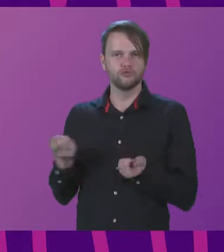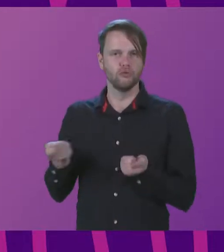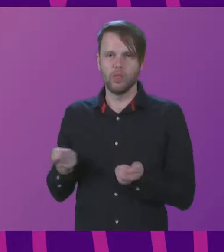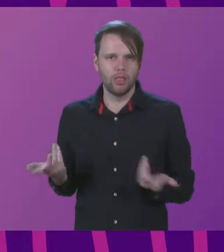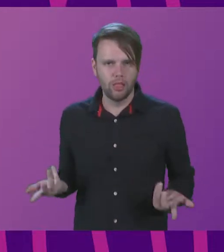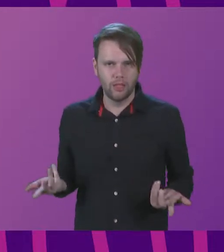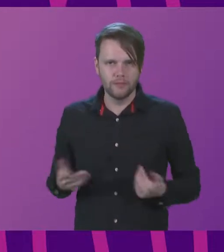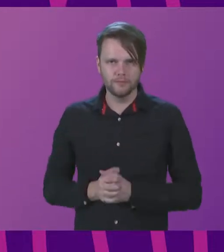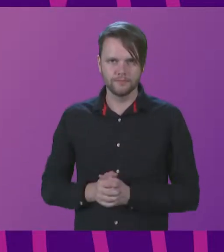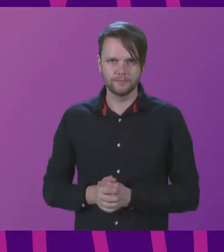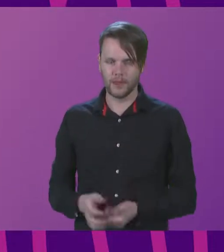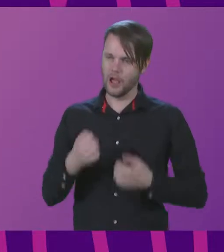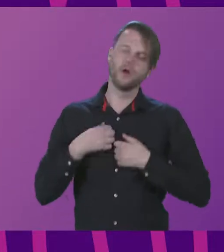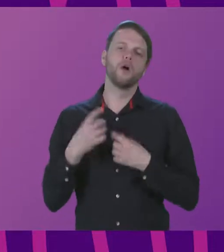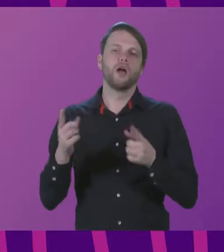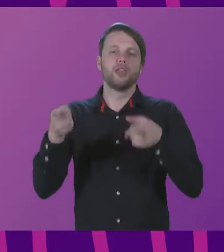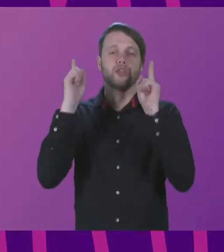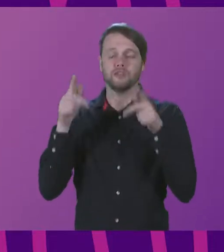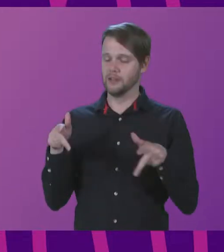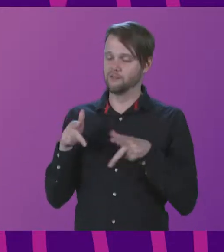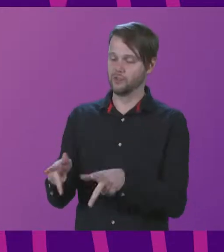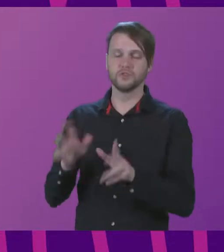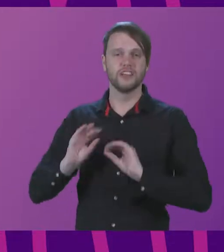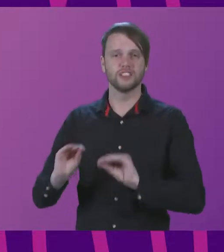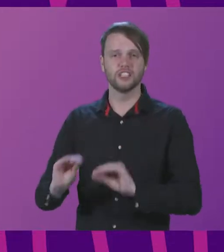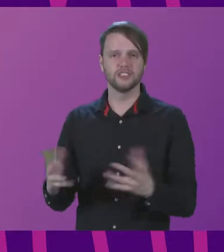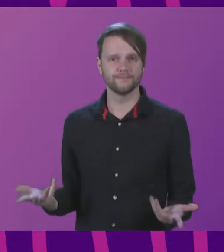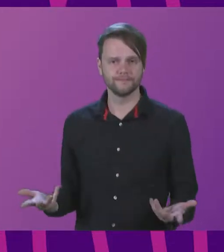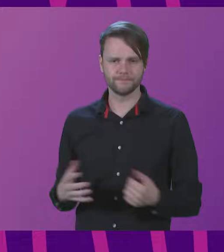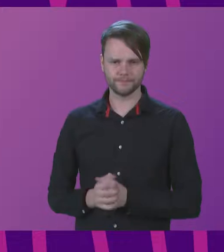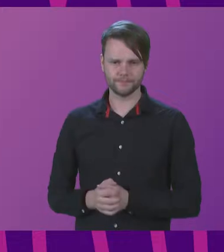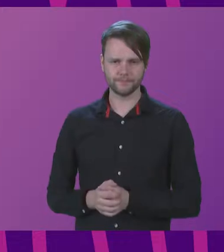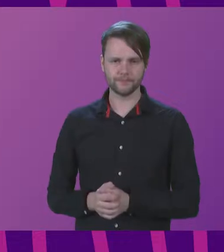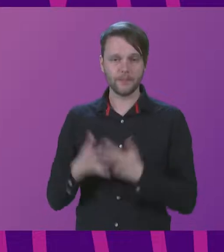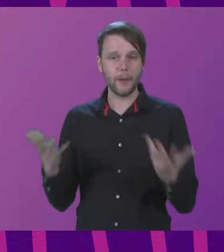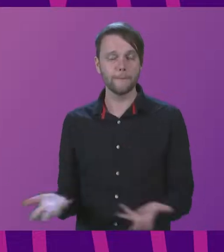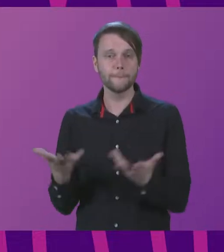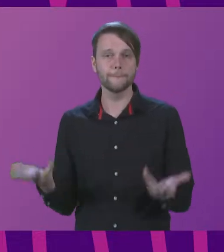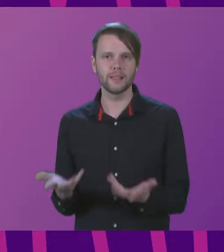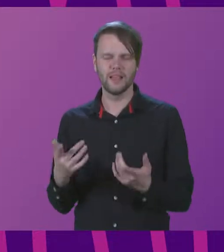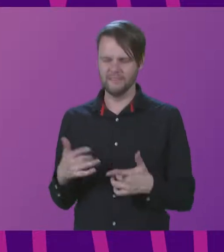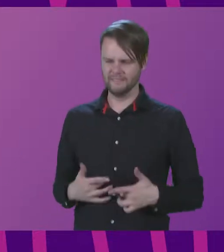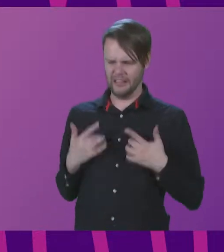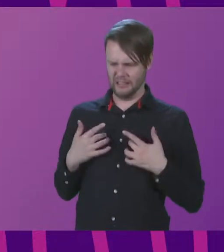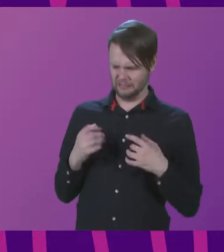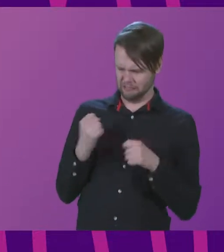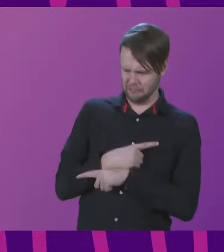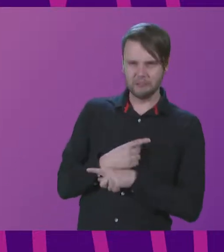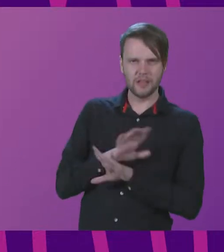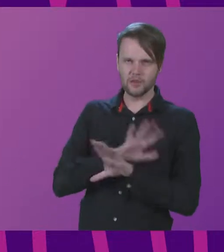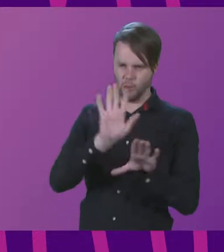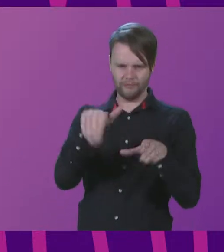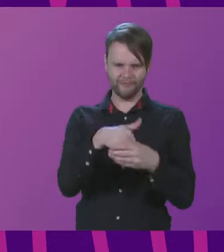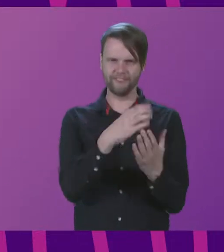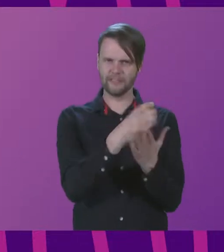In our authoritarian approach to education, play is subversive. It doesn't fit